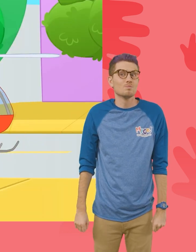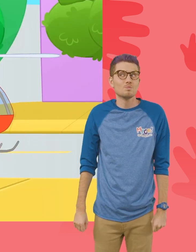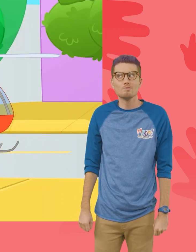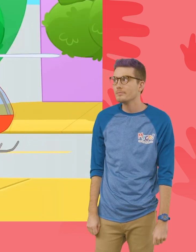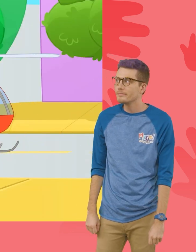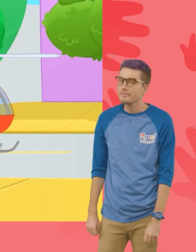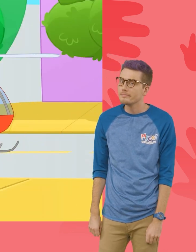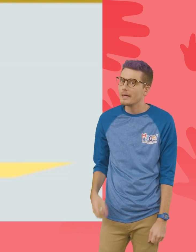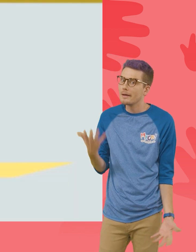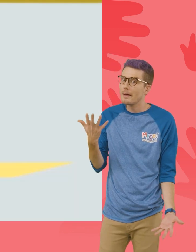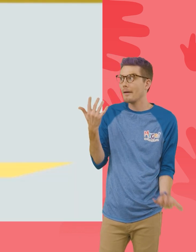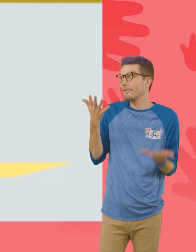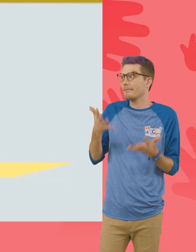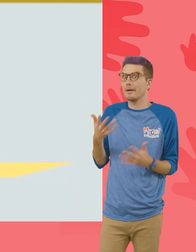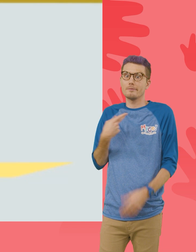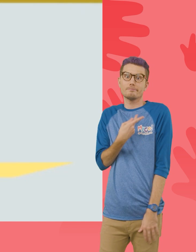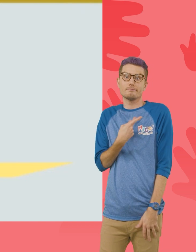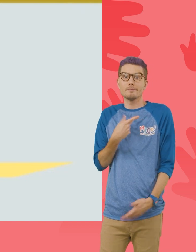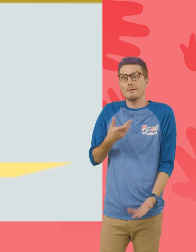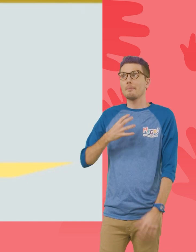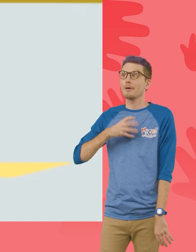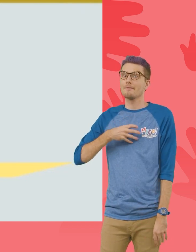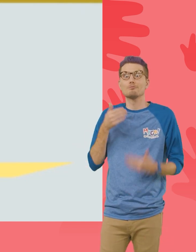It's up to us, Morphle. Use your wings!